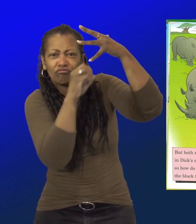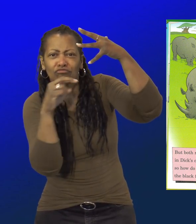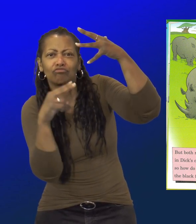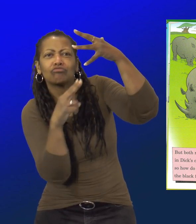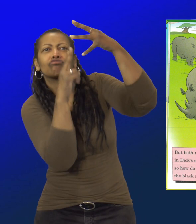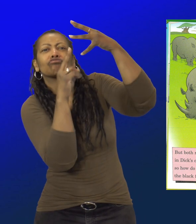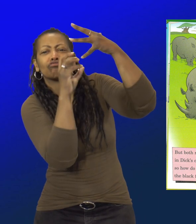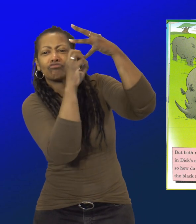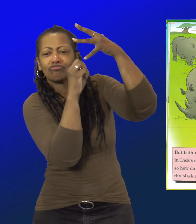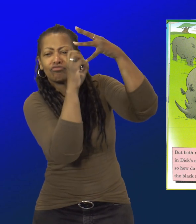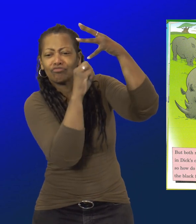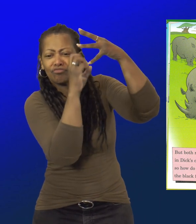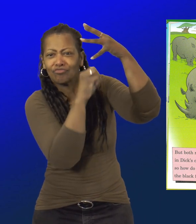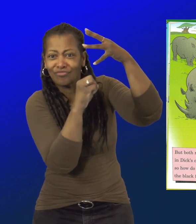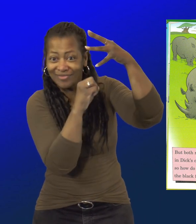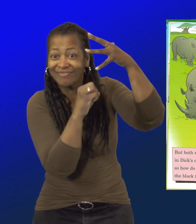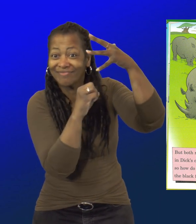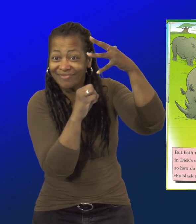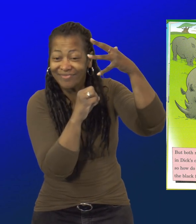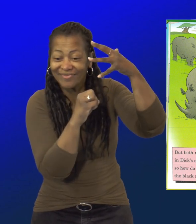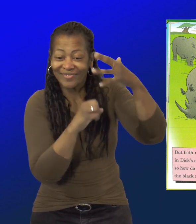crop low leaves from the trees.